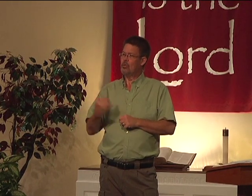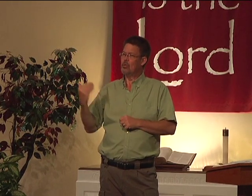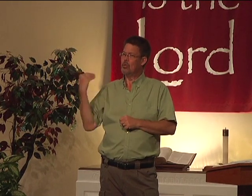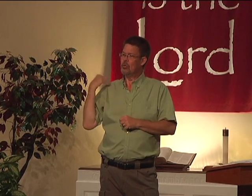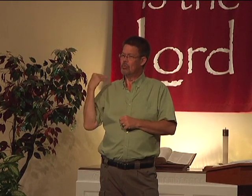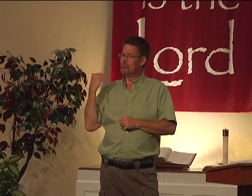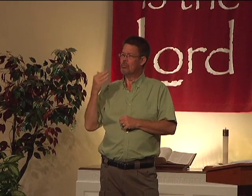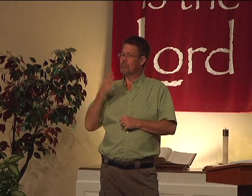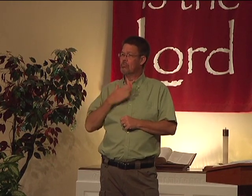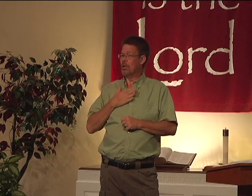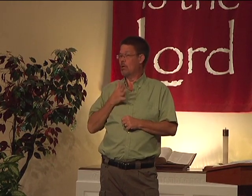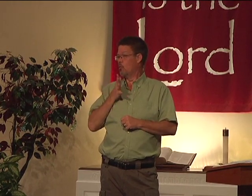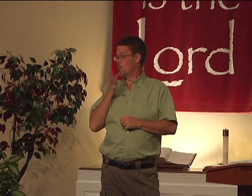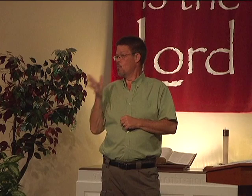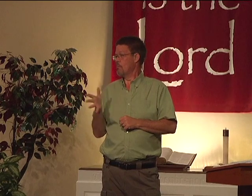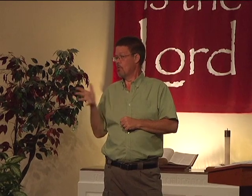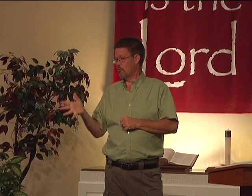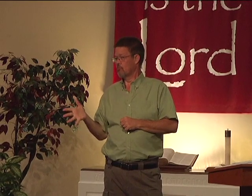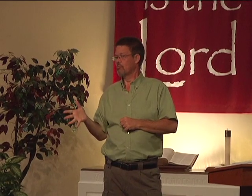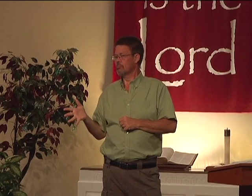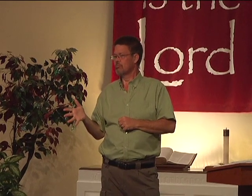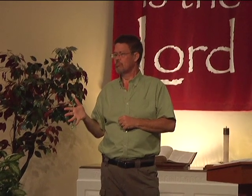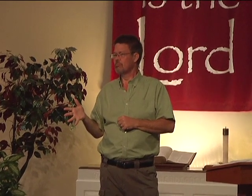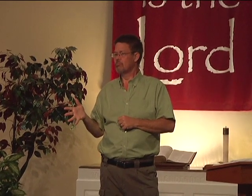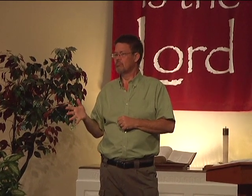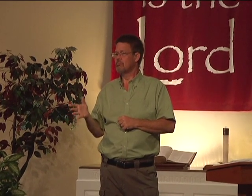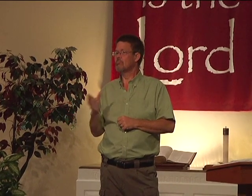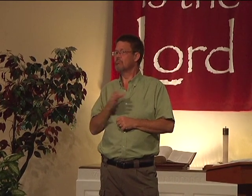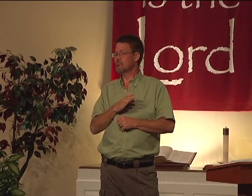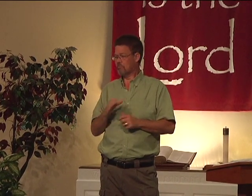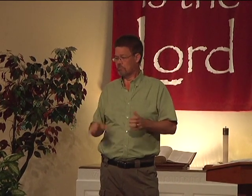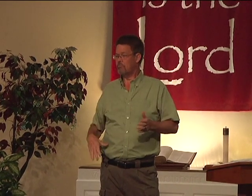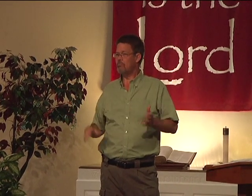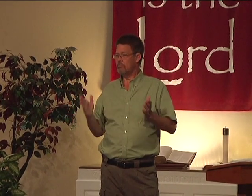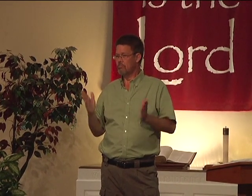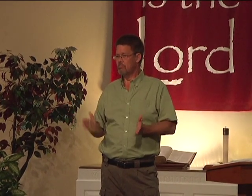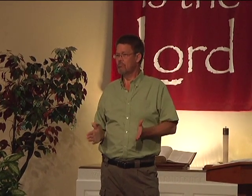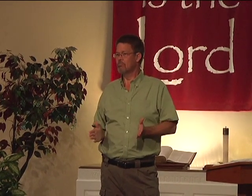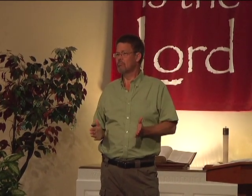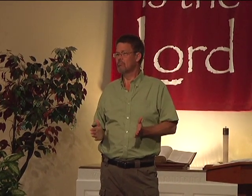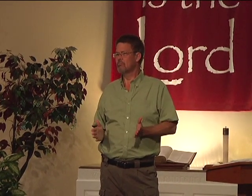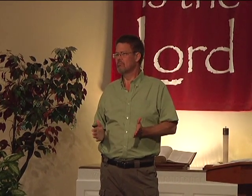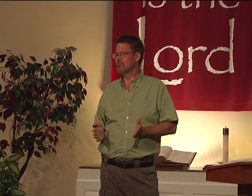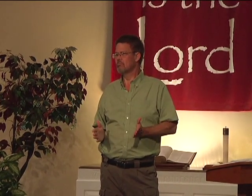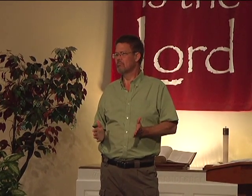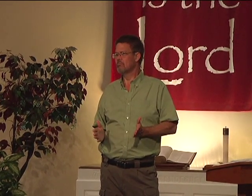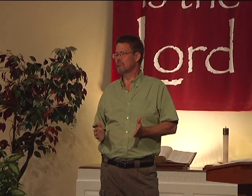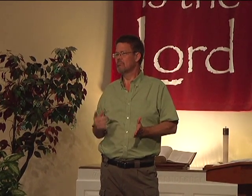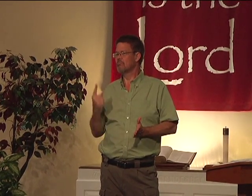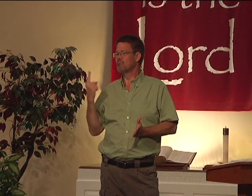Ten years ago, my grandmother, who was a Christian,